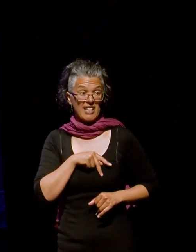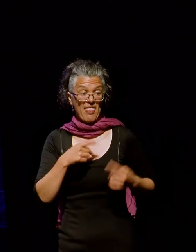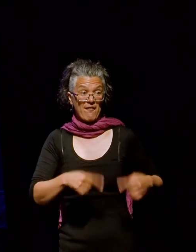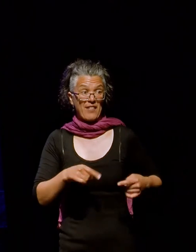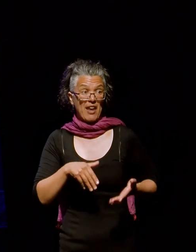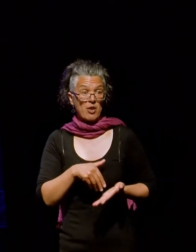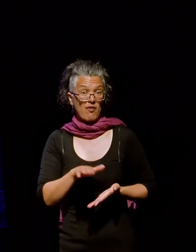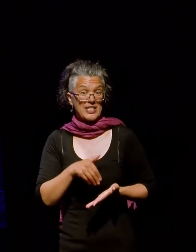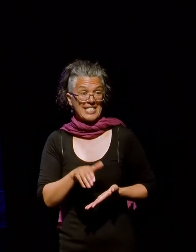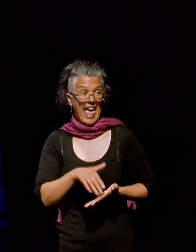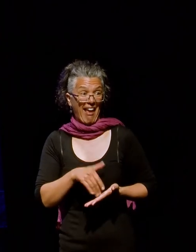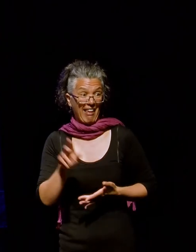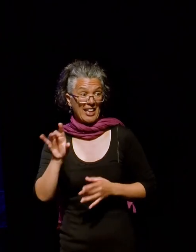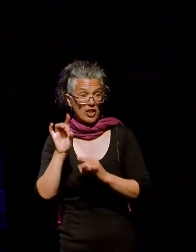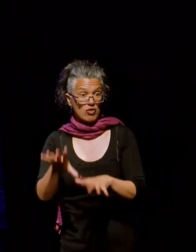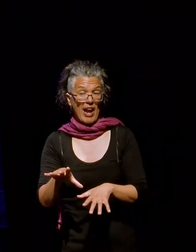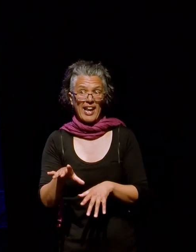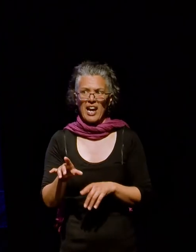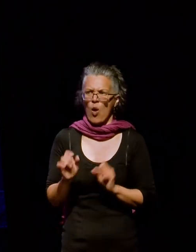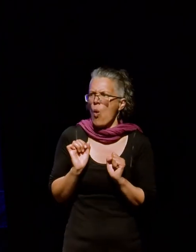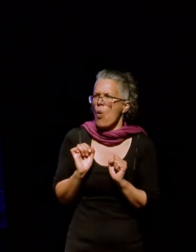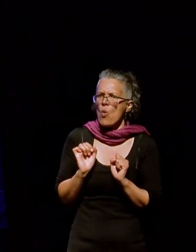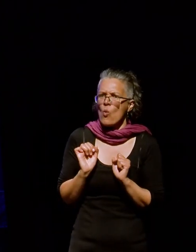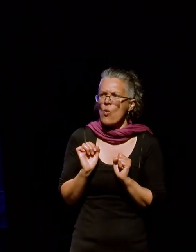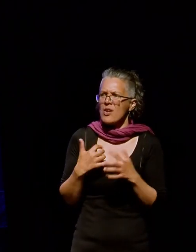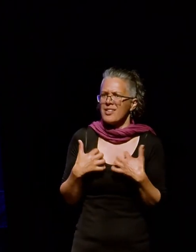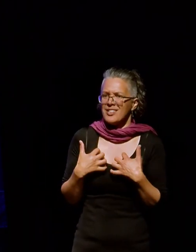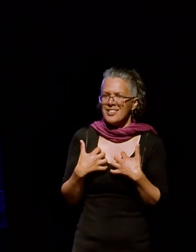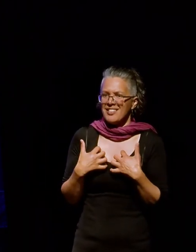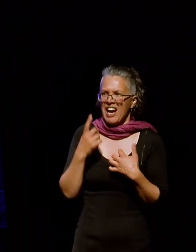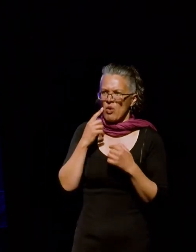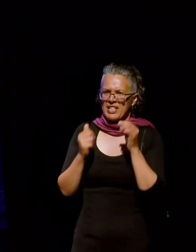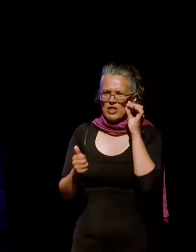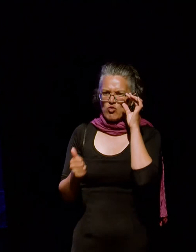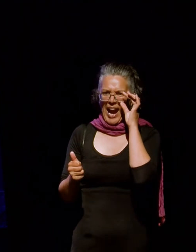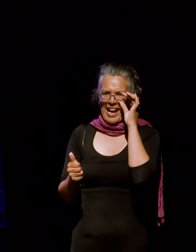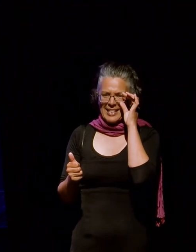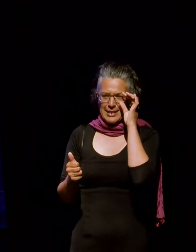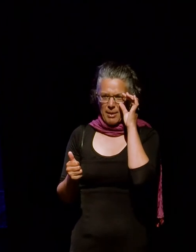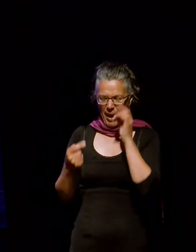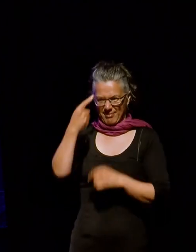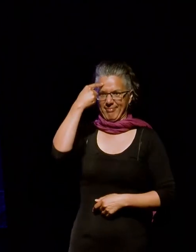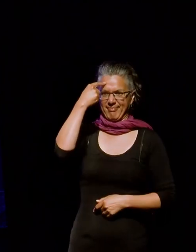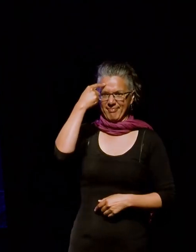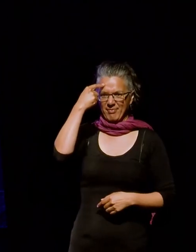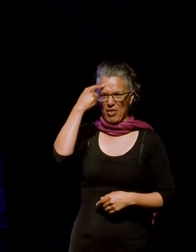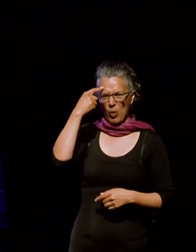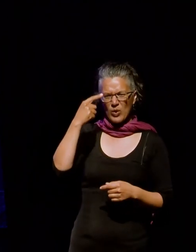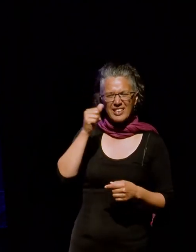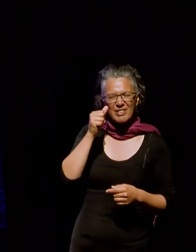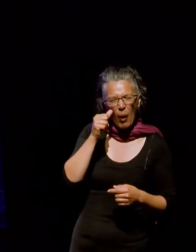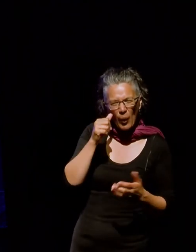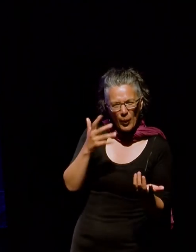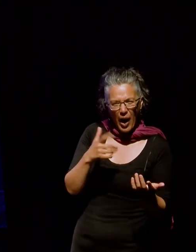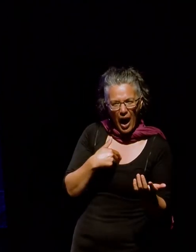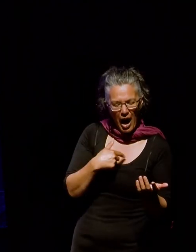And I was pretty excited about that. thought, this is great. But the thing that leapt to my mind was the Winnie the Pooh stories I'd